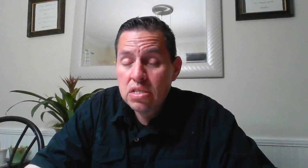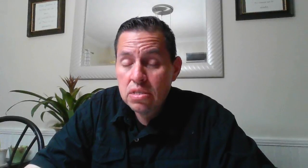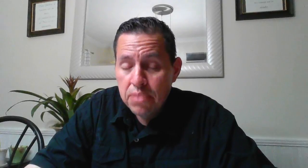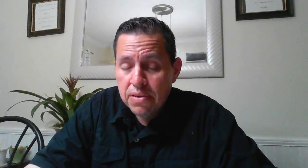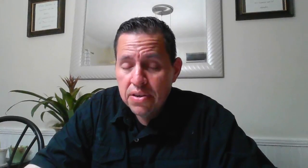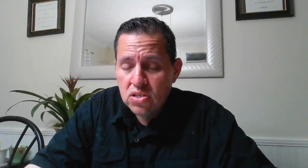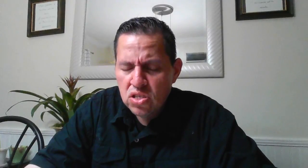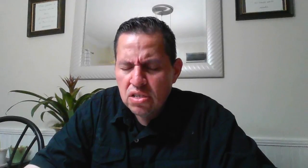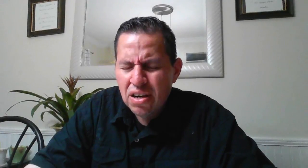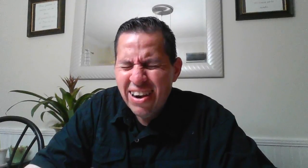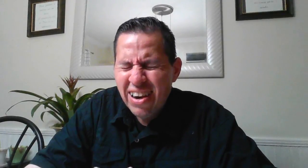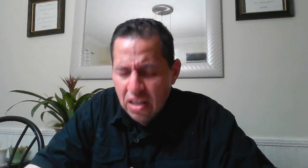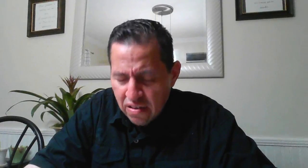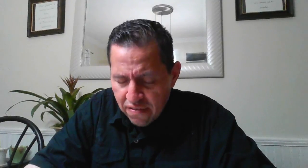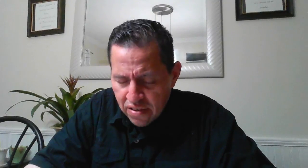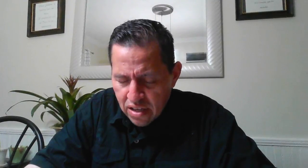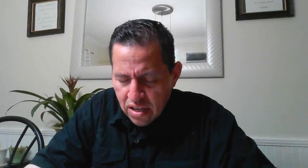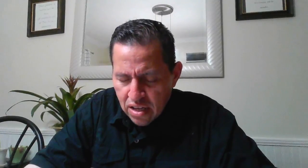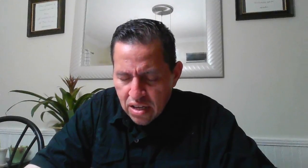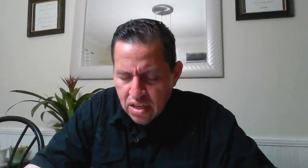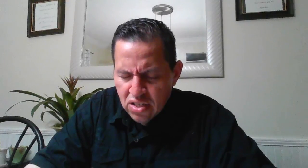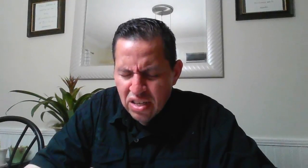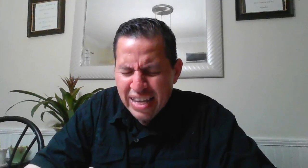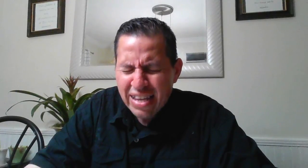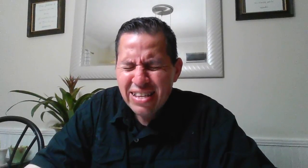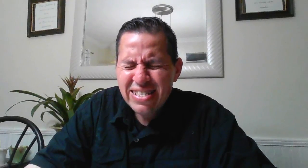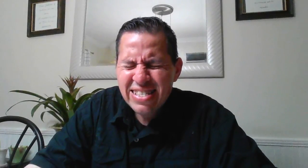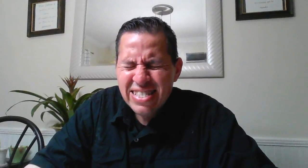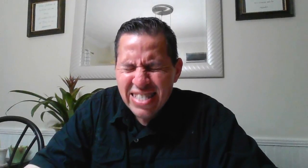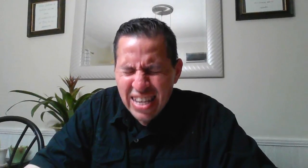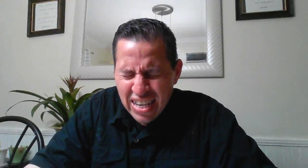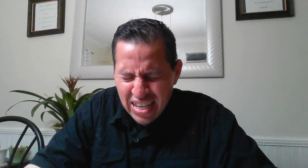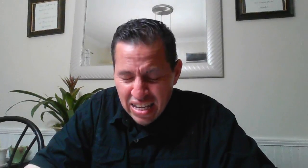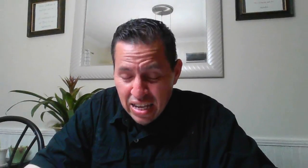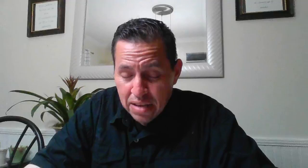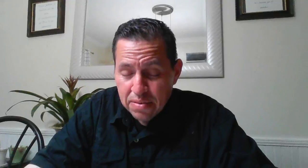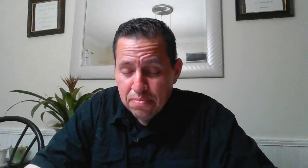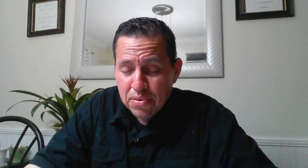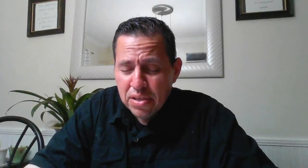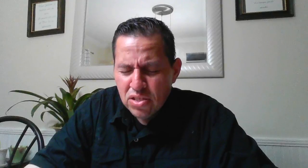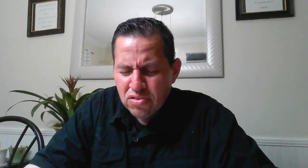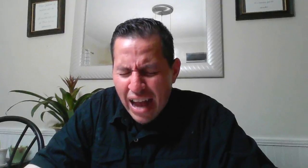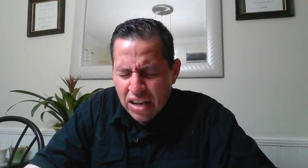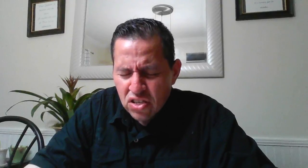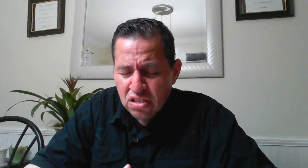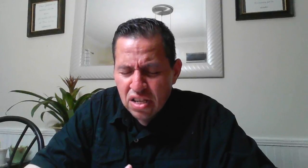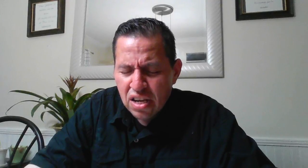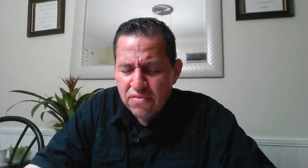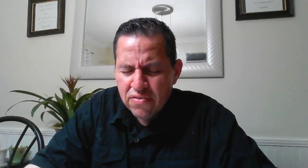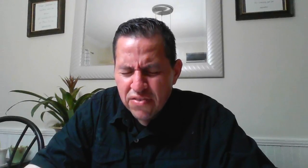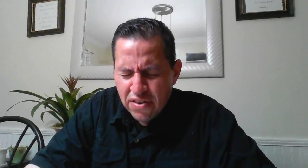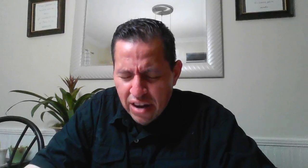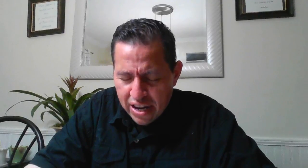experience your love so they can see and put into action the love of christ